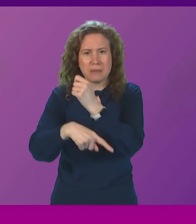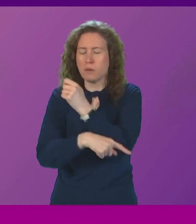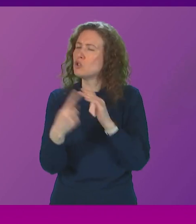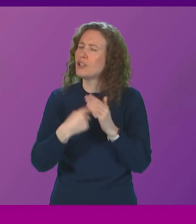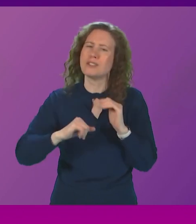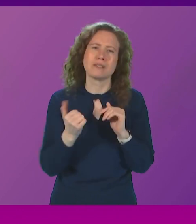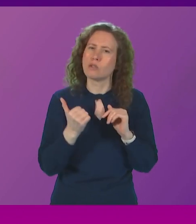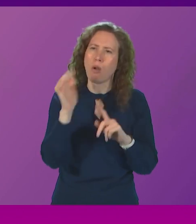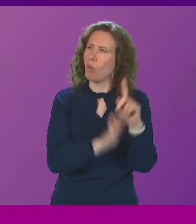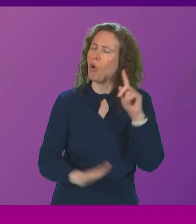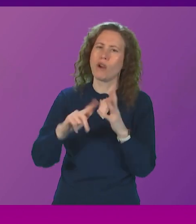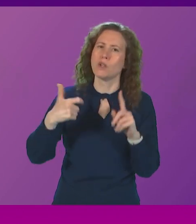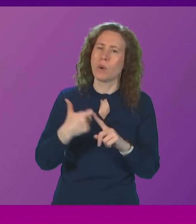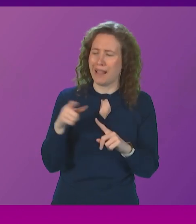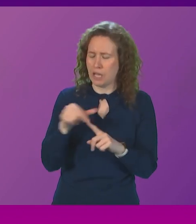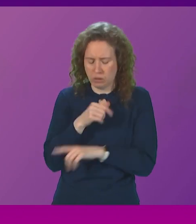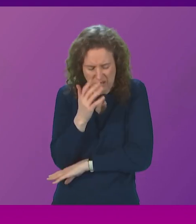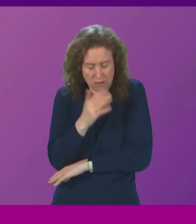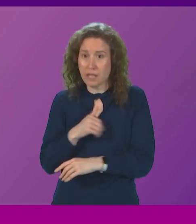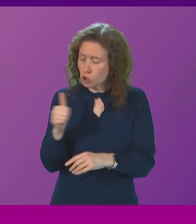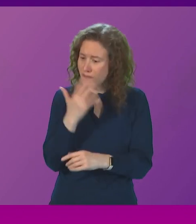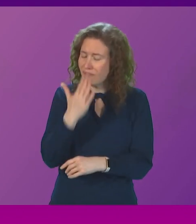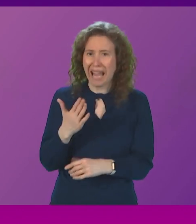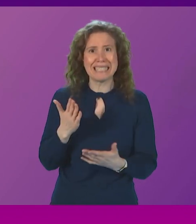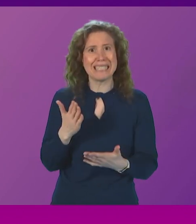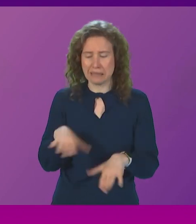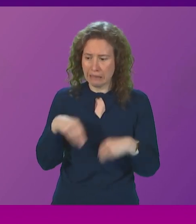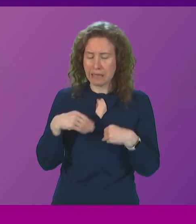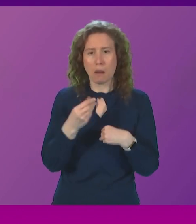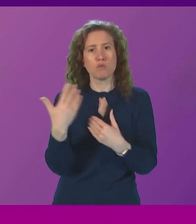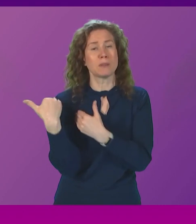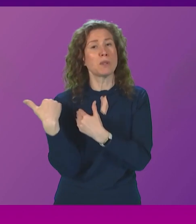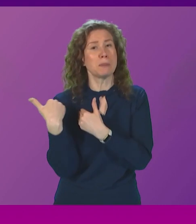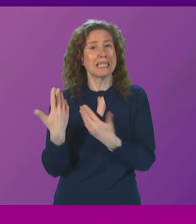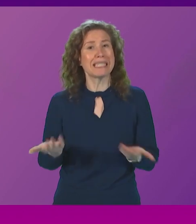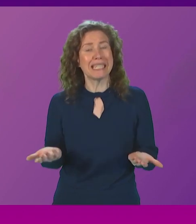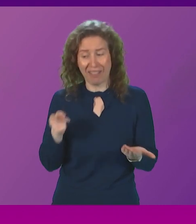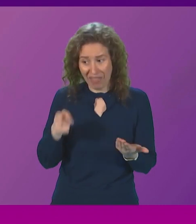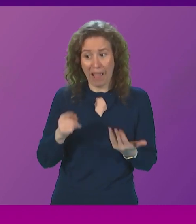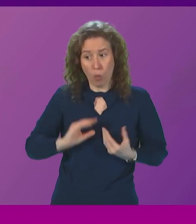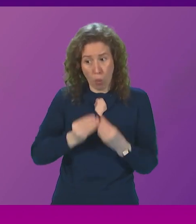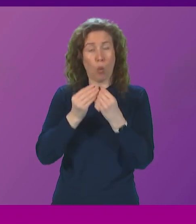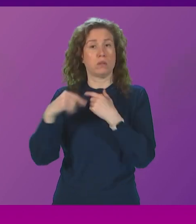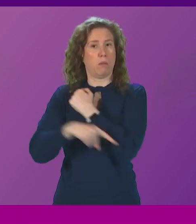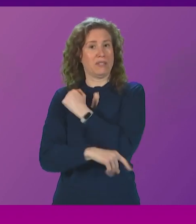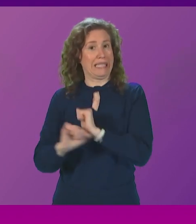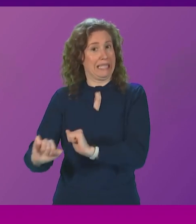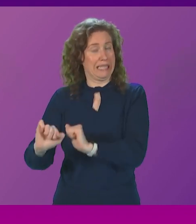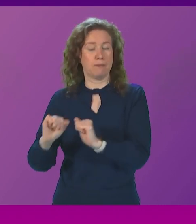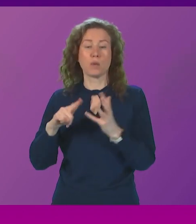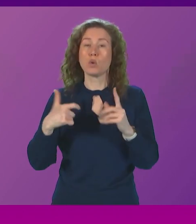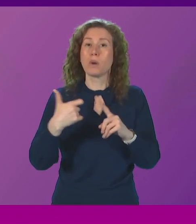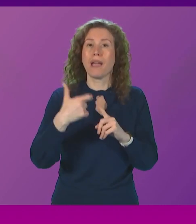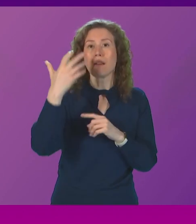down the UK instead of groaning they should face up to that fact and take some responsibility the UK government